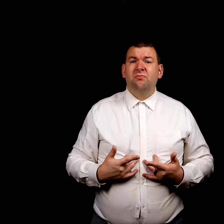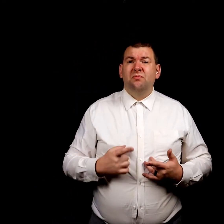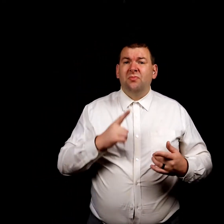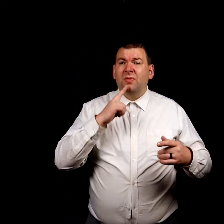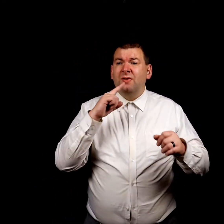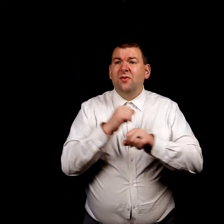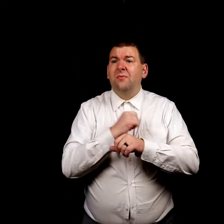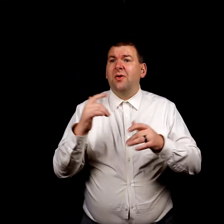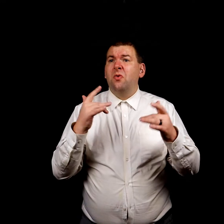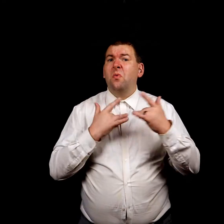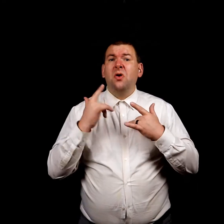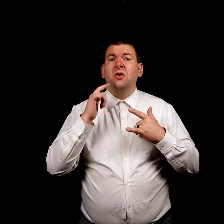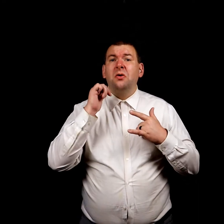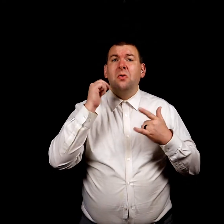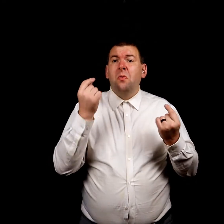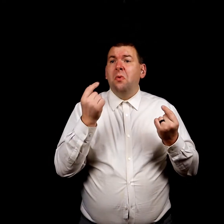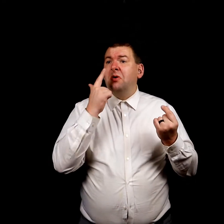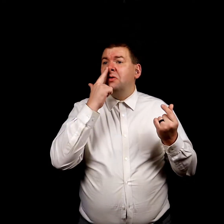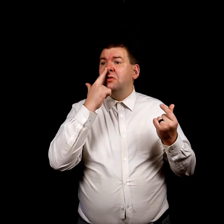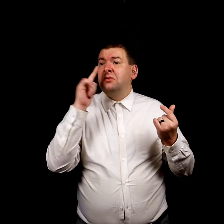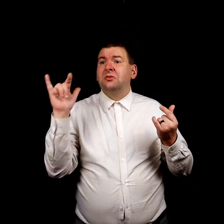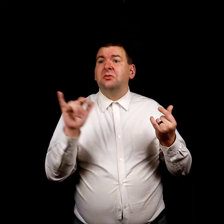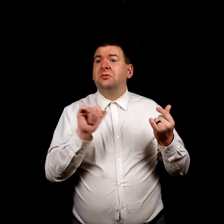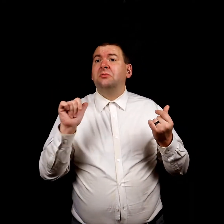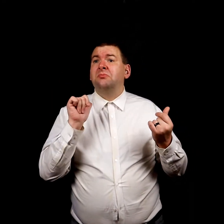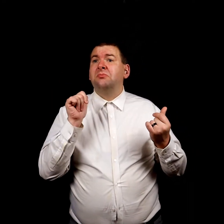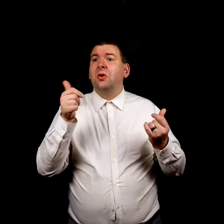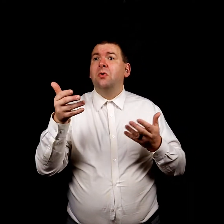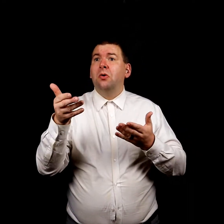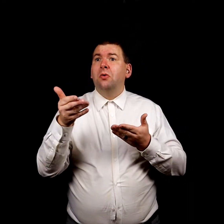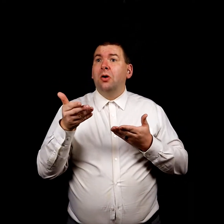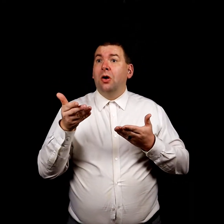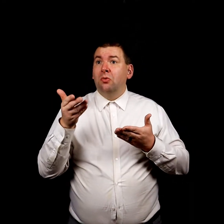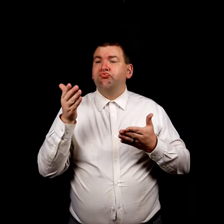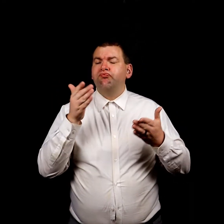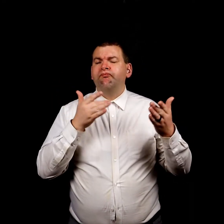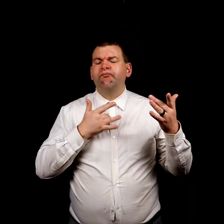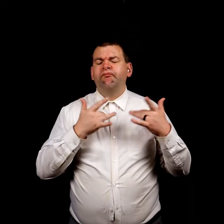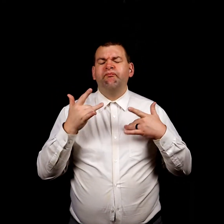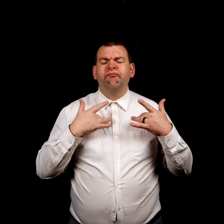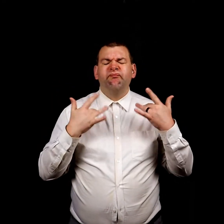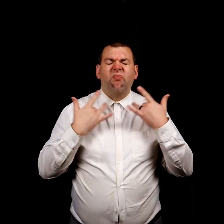Have you ever been afraid of what tomorrow's gonna bring?